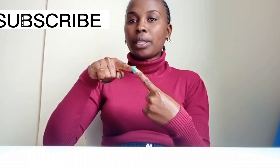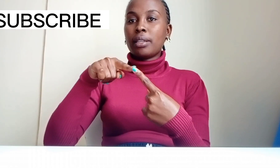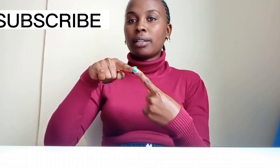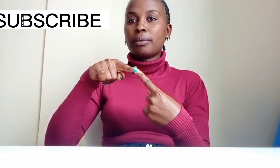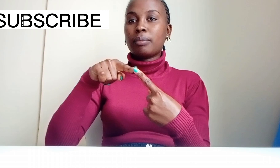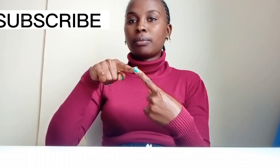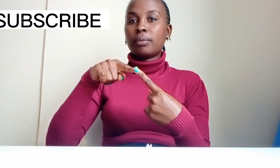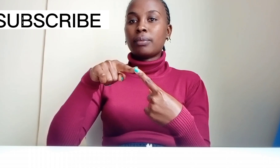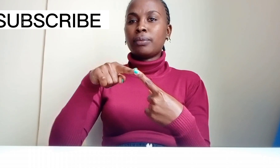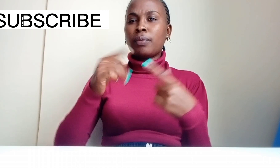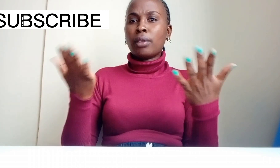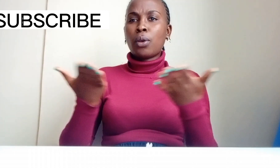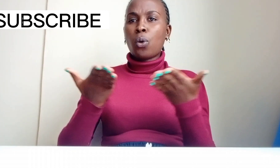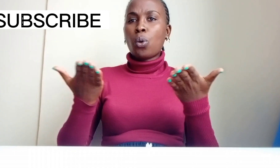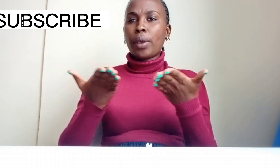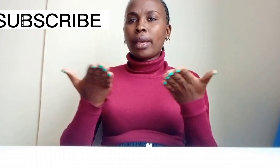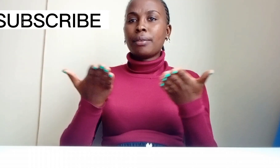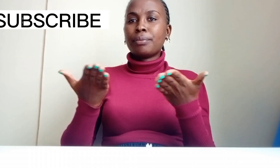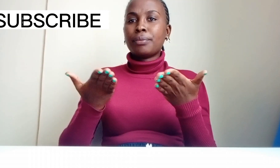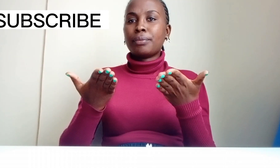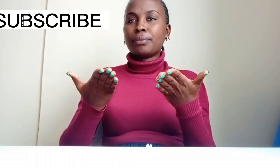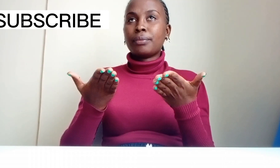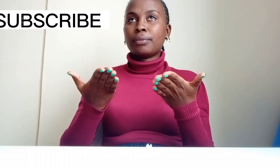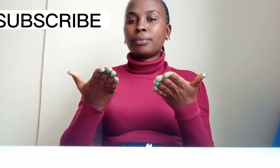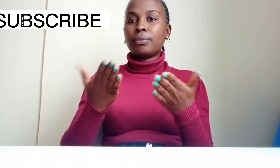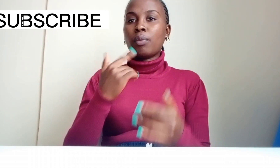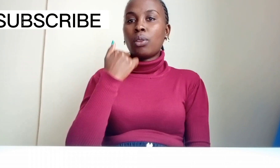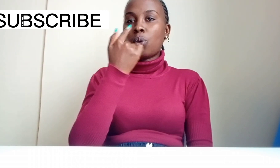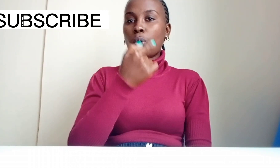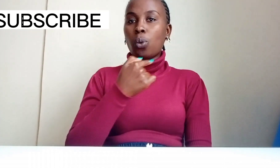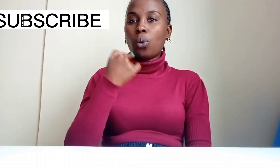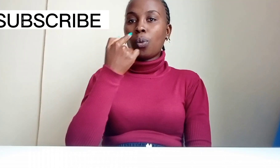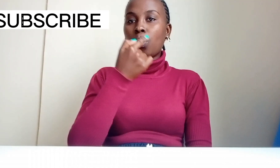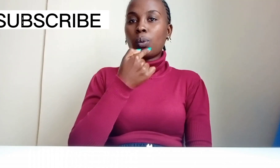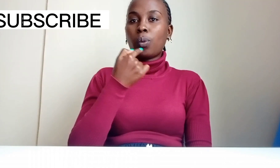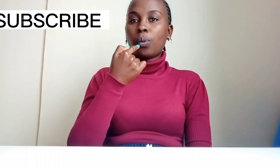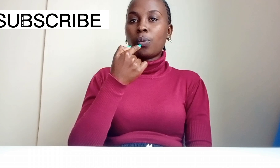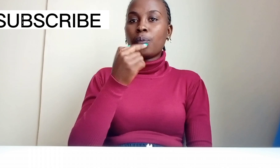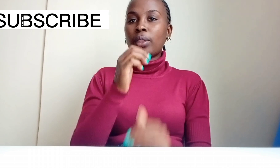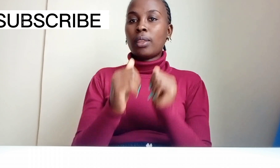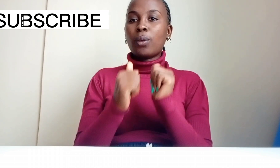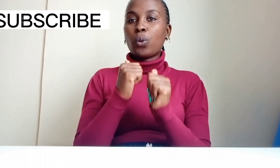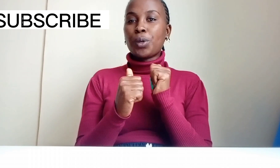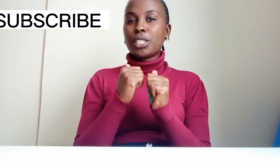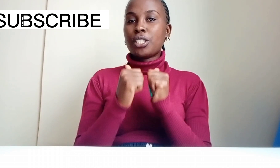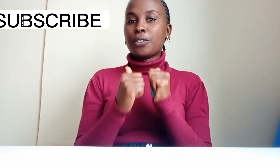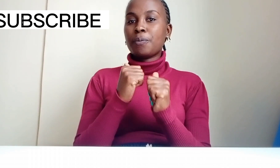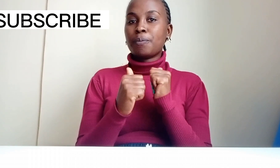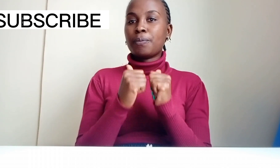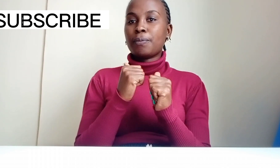where where where who who who which which what